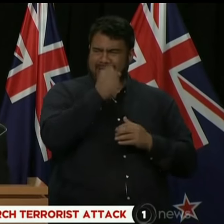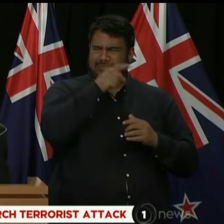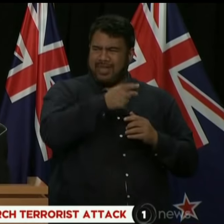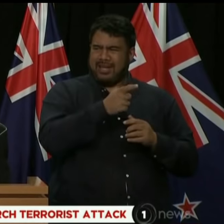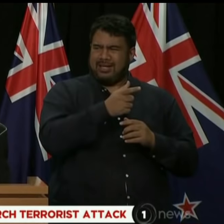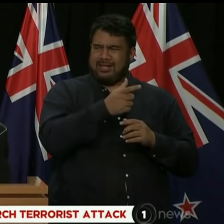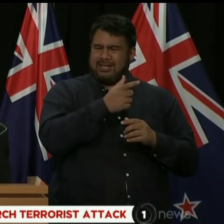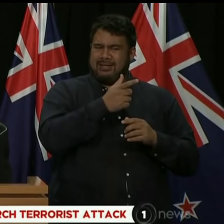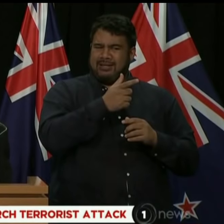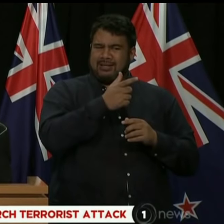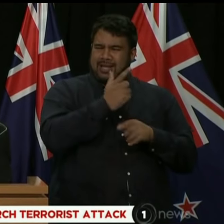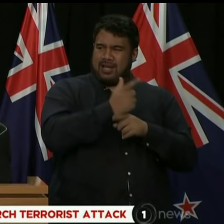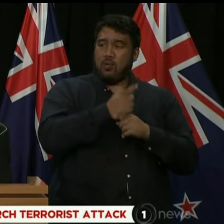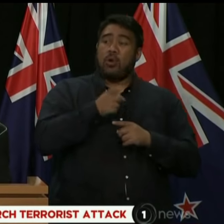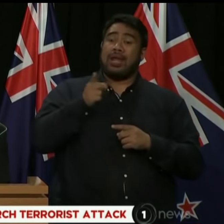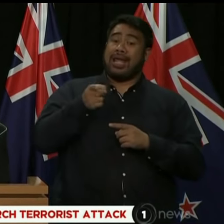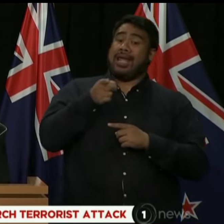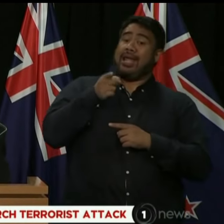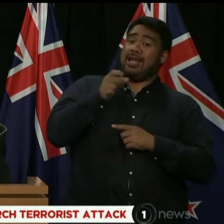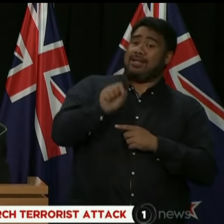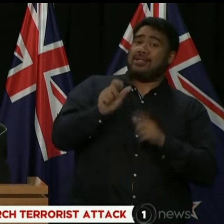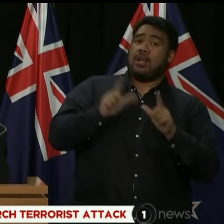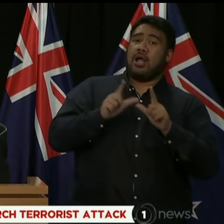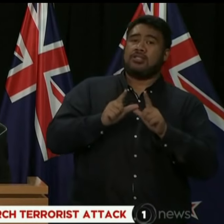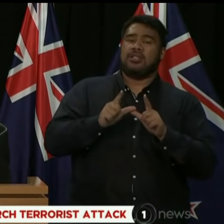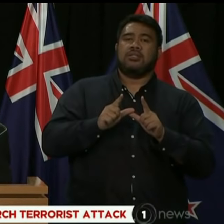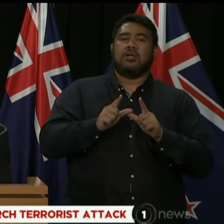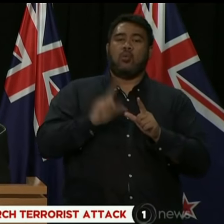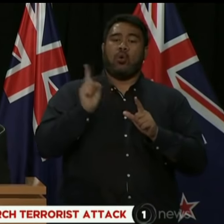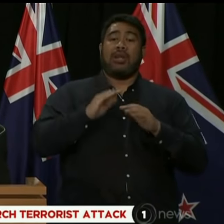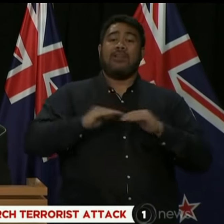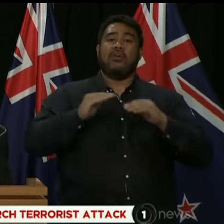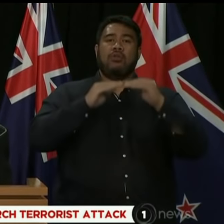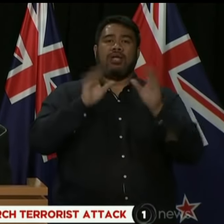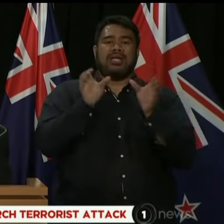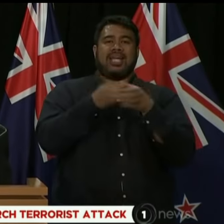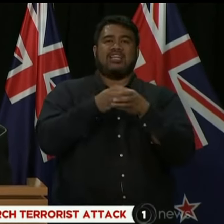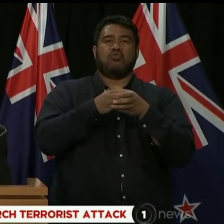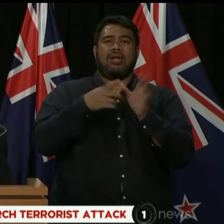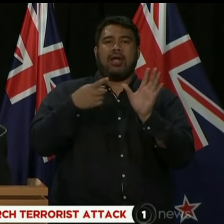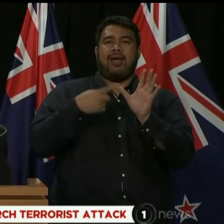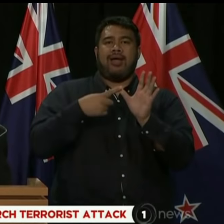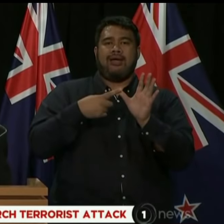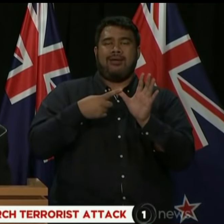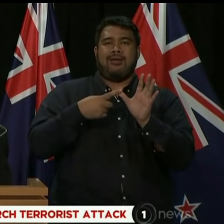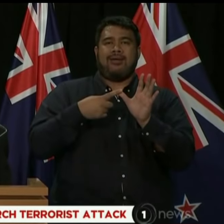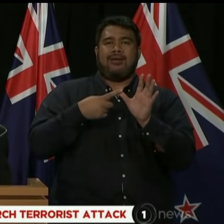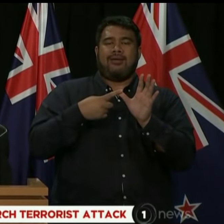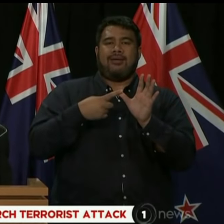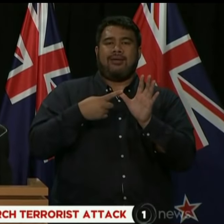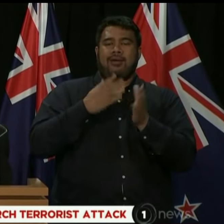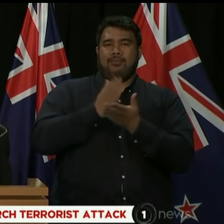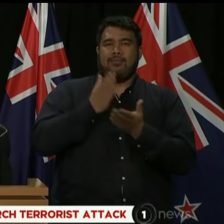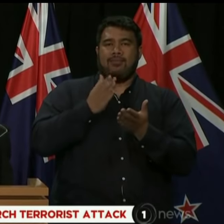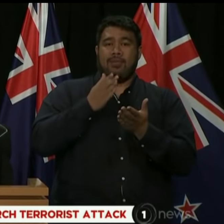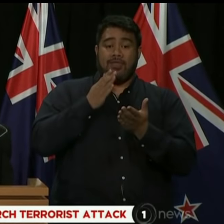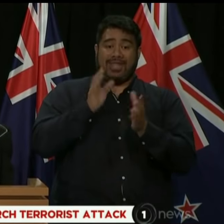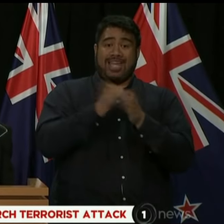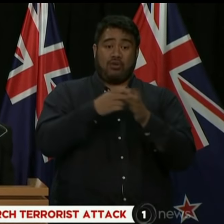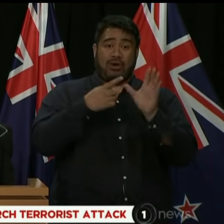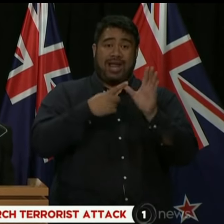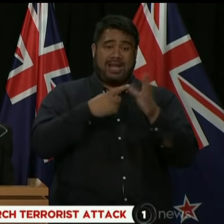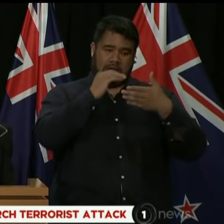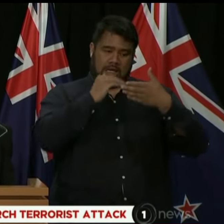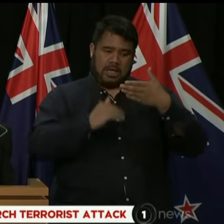Category A gun license, and again, I preface this that my advice currently is that he, under that gun license, was